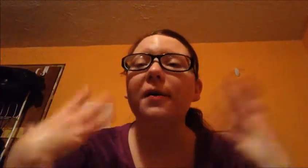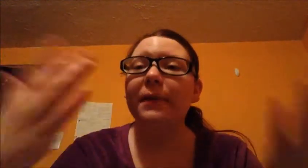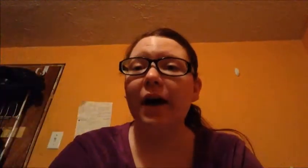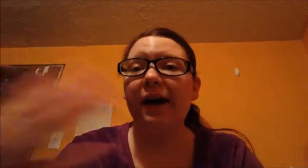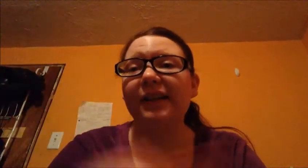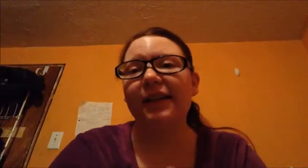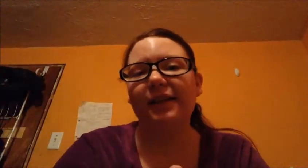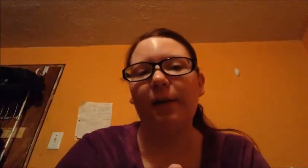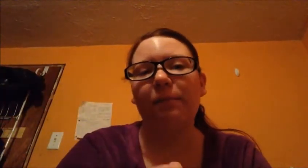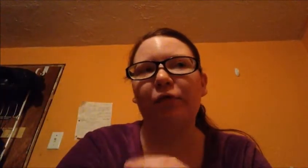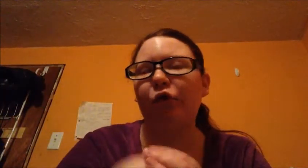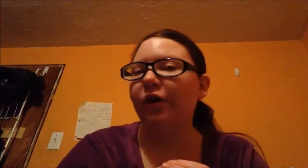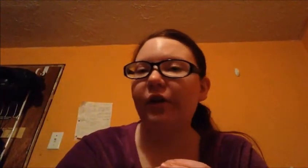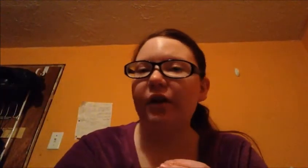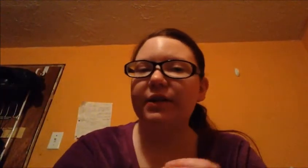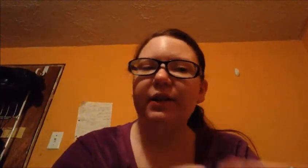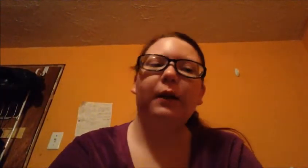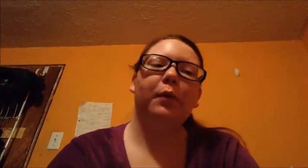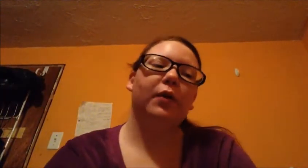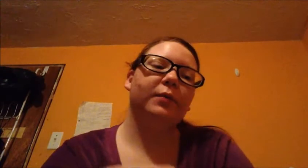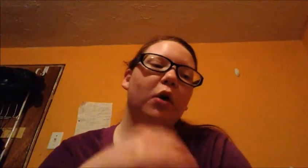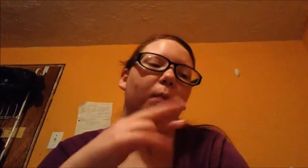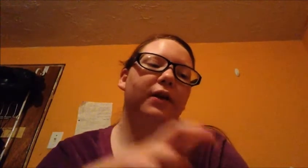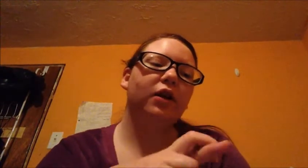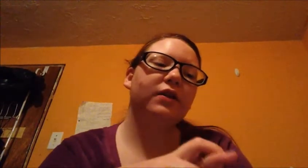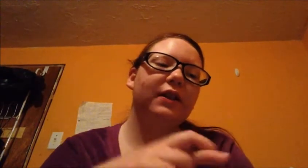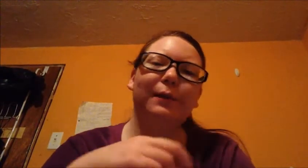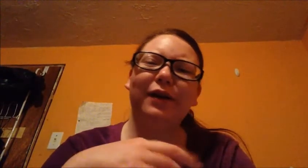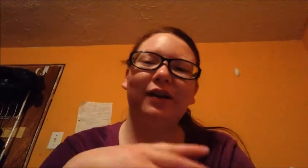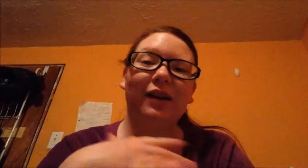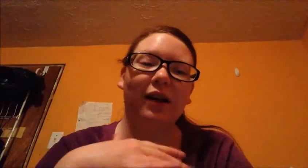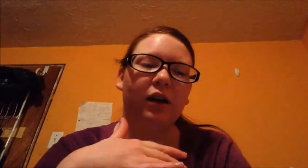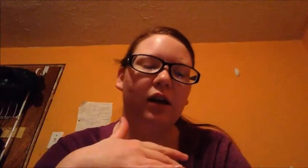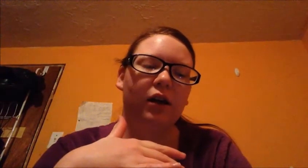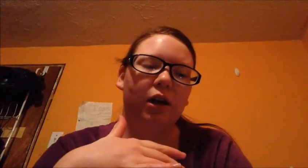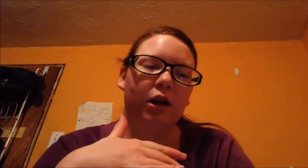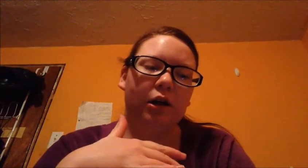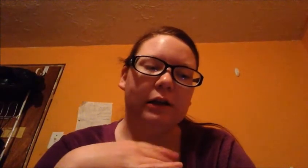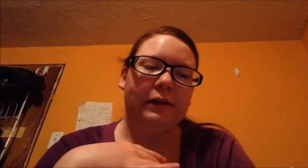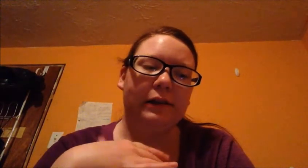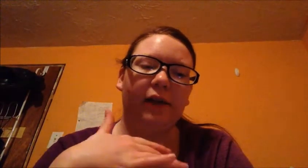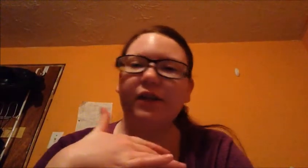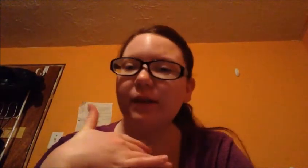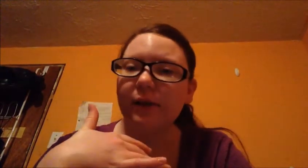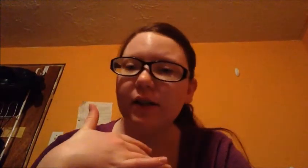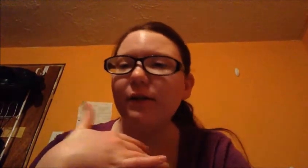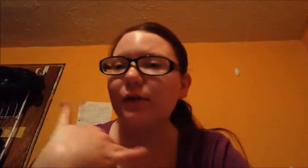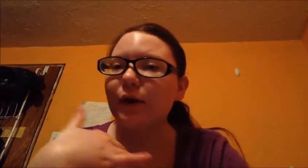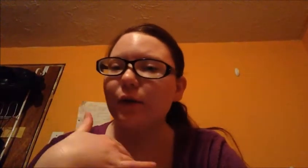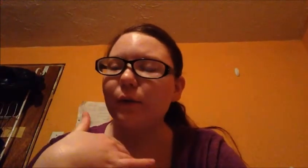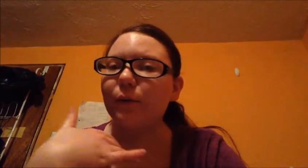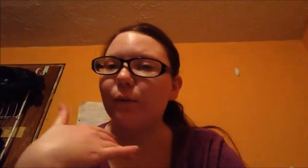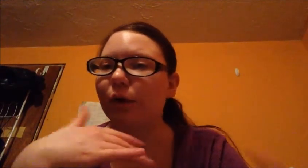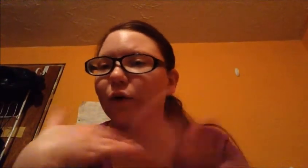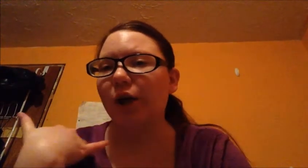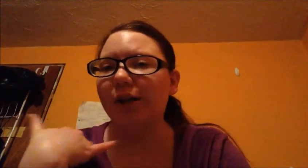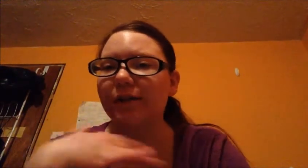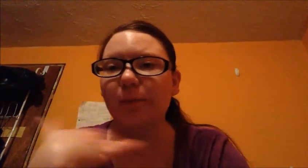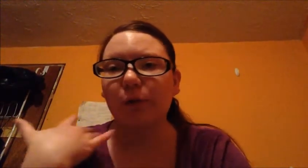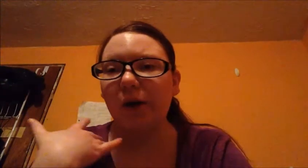But I have to get this up before I fall asleep, which I'm hoping to go to sleep here in like 17 minutes, so we're going to try to get this up really